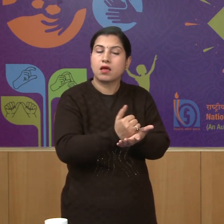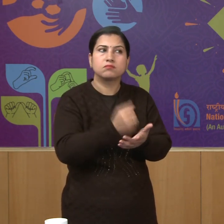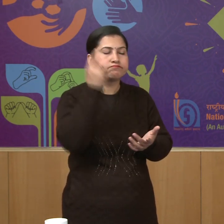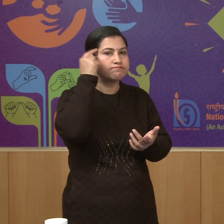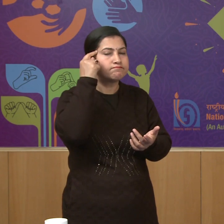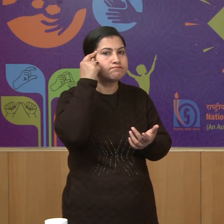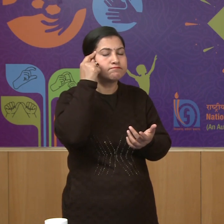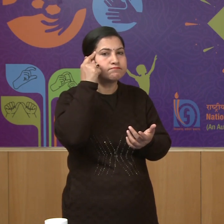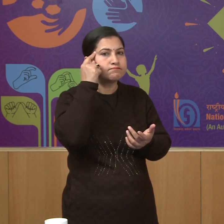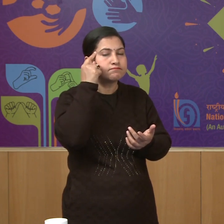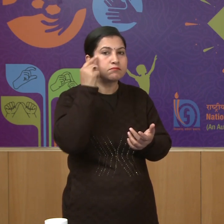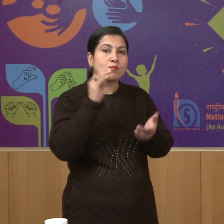in the country.